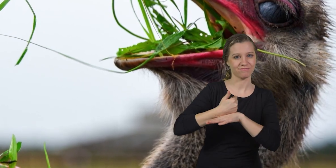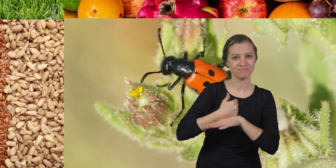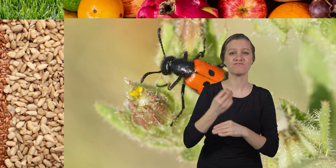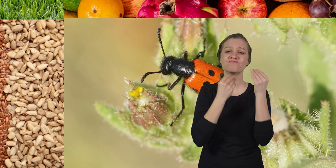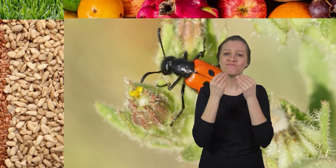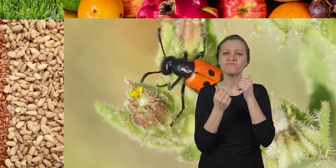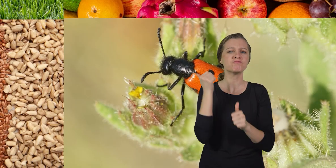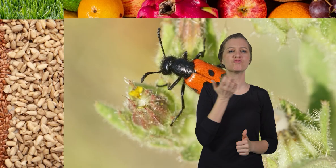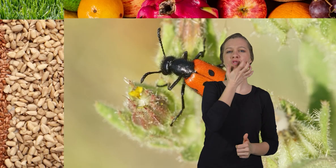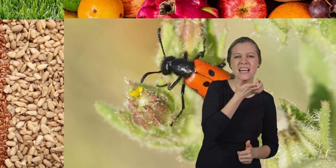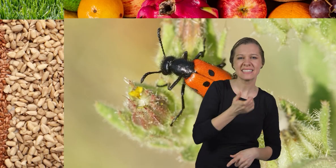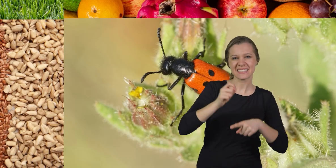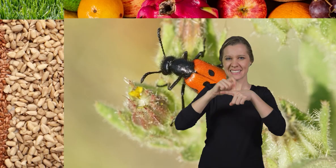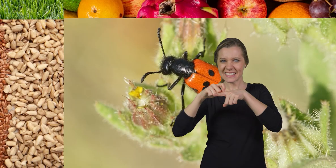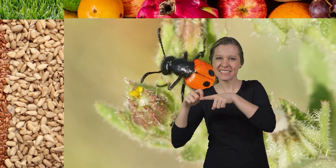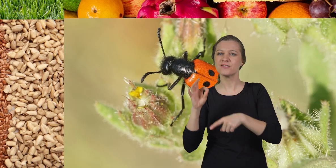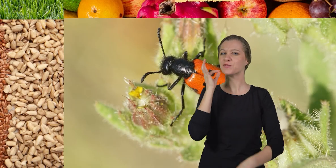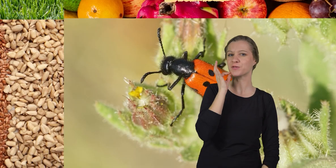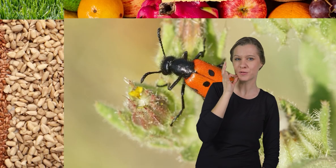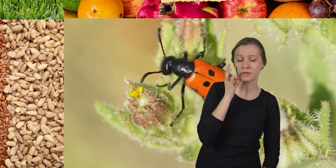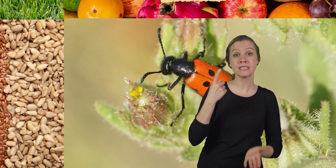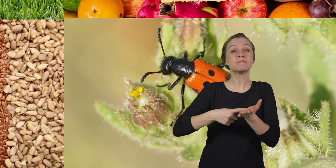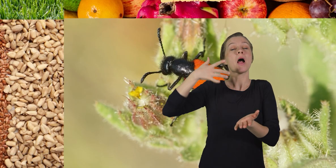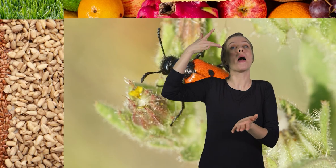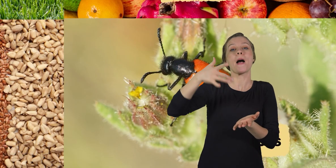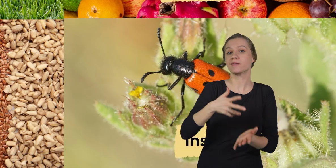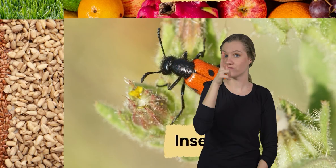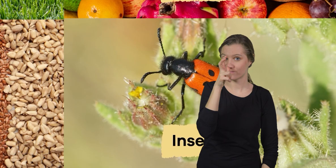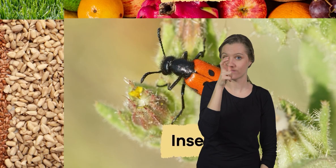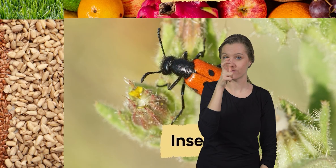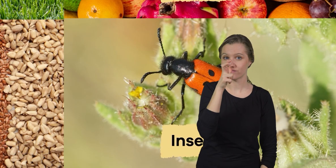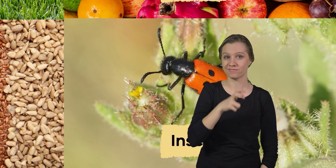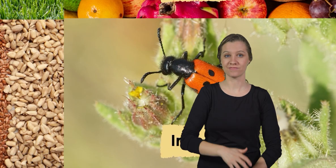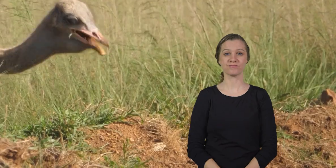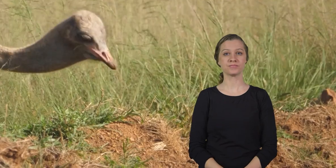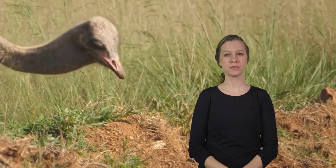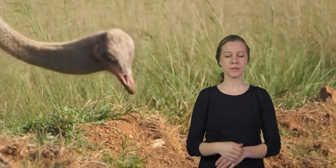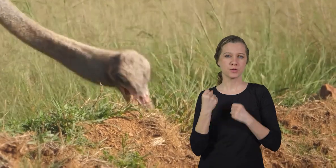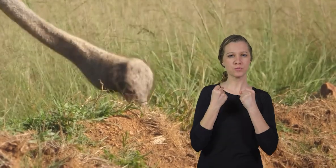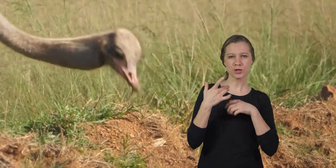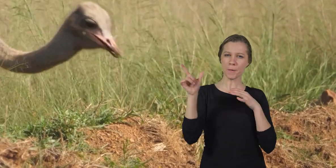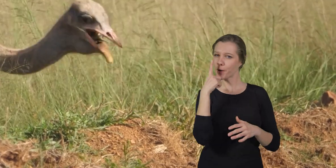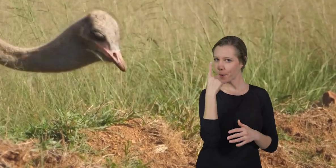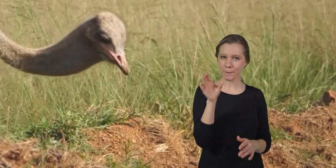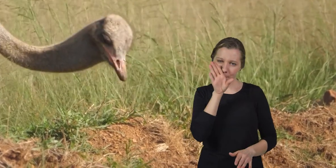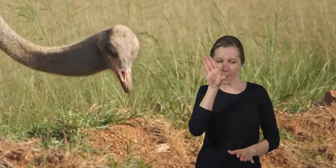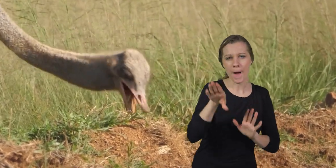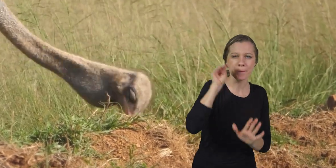They mostly eat grasses, seeds, and fruits, but sometimes insects. They use their strong, sharp beaks to peck at plants